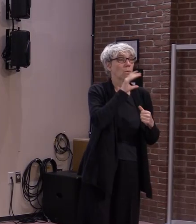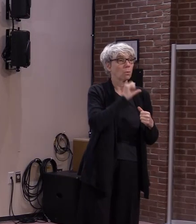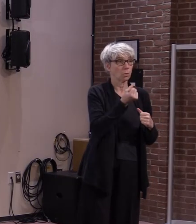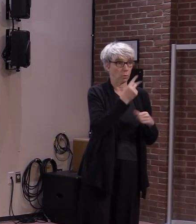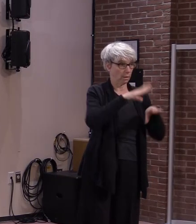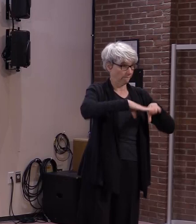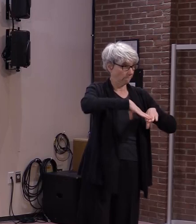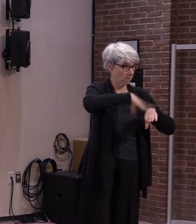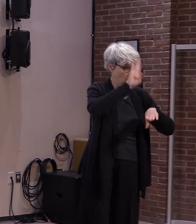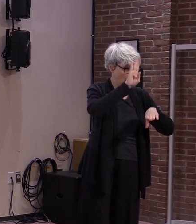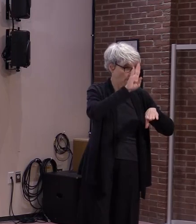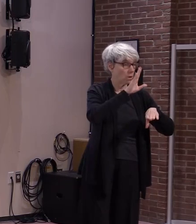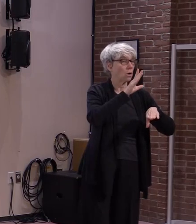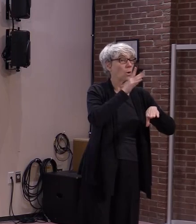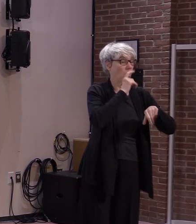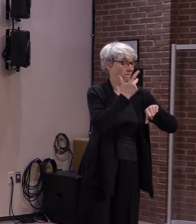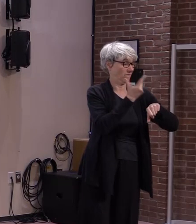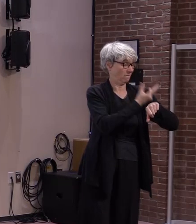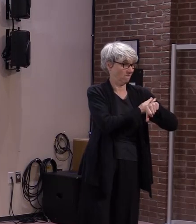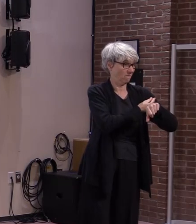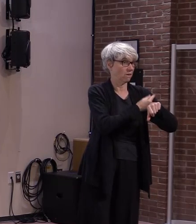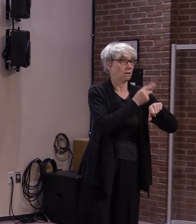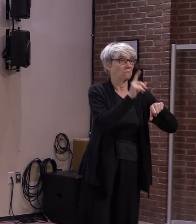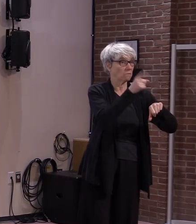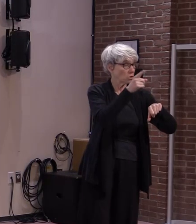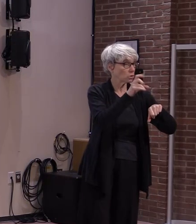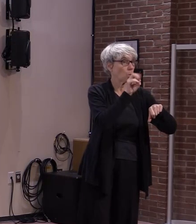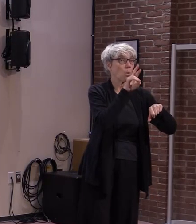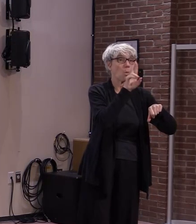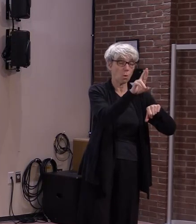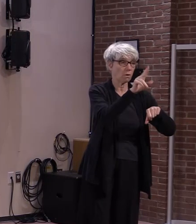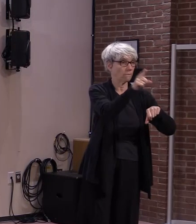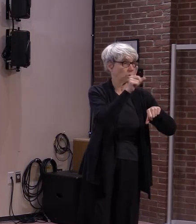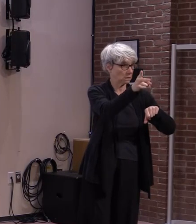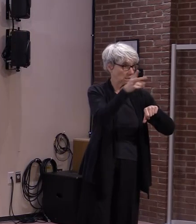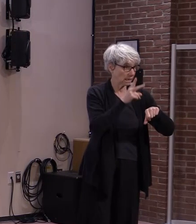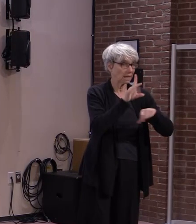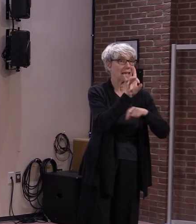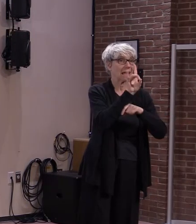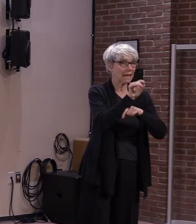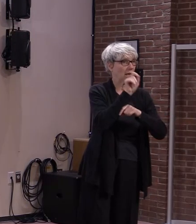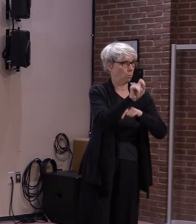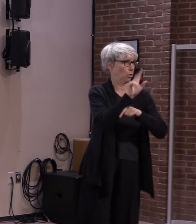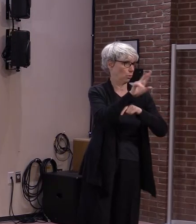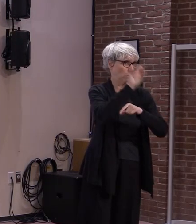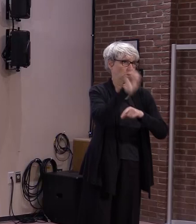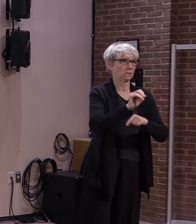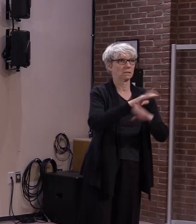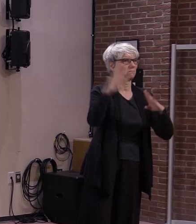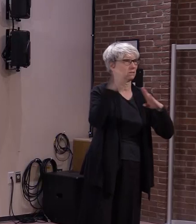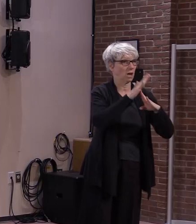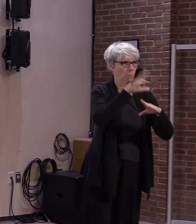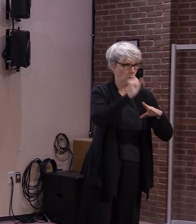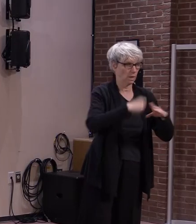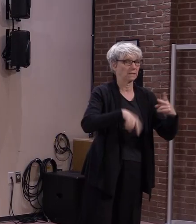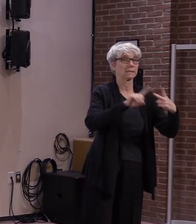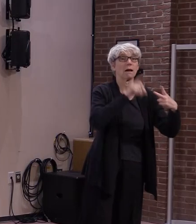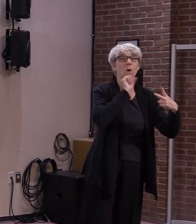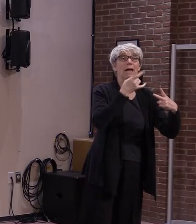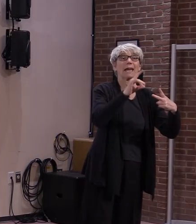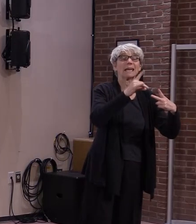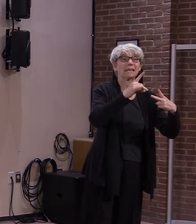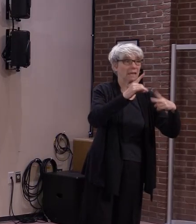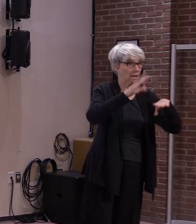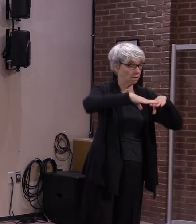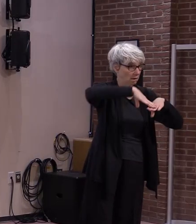plus with at least one dose, 80.3% best in the nation. Vermonters 18 plus with